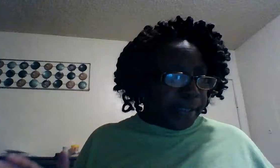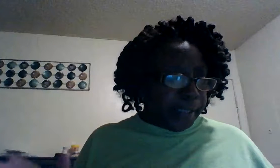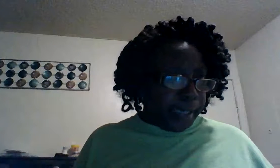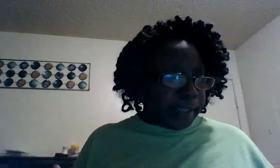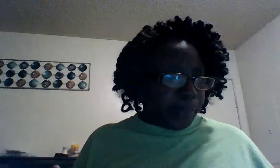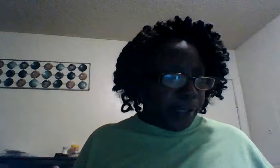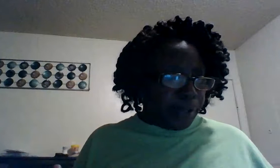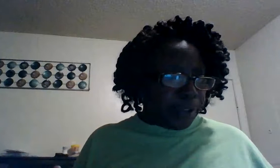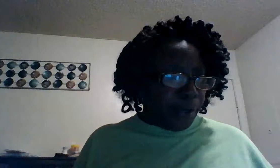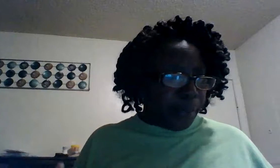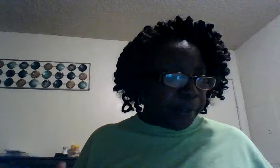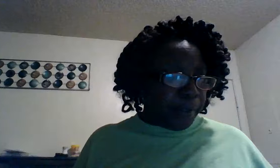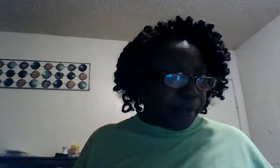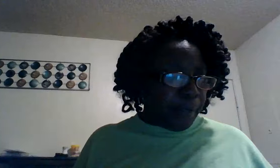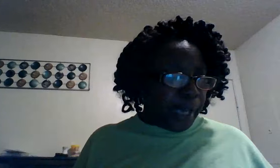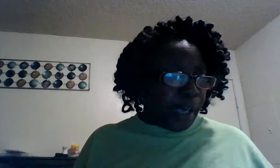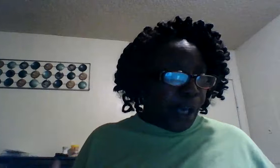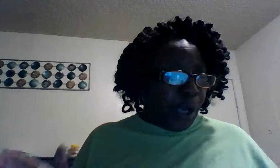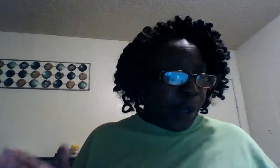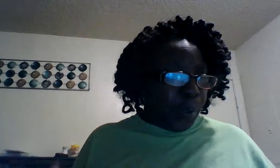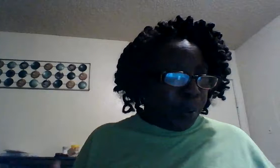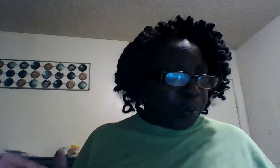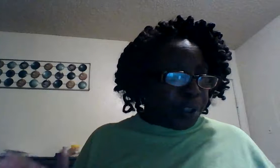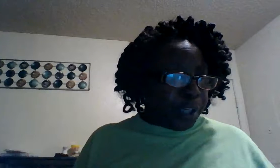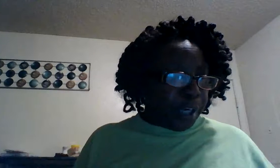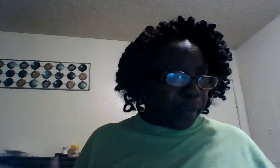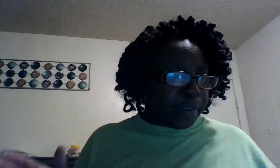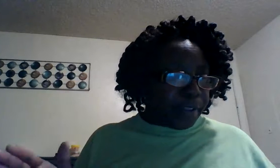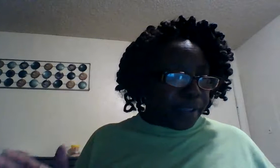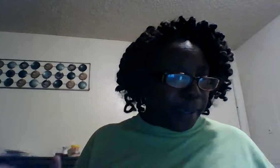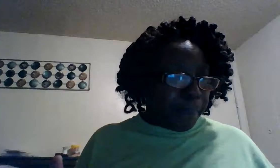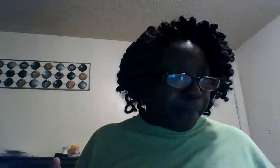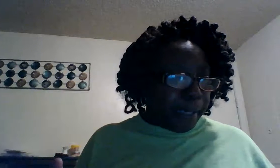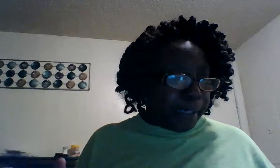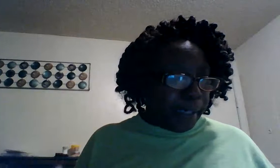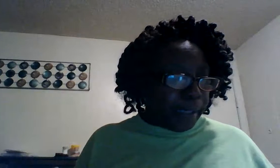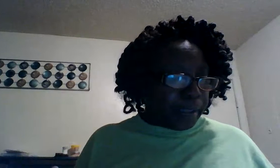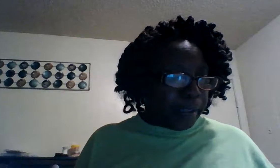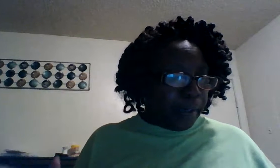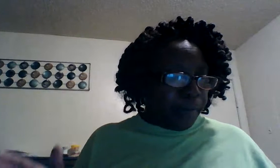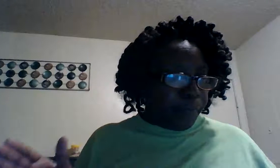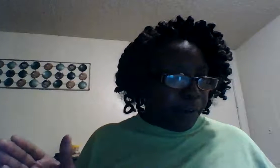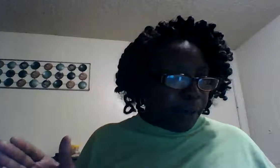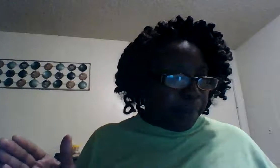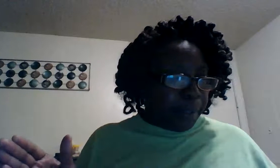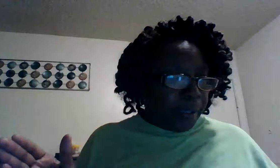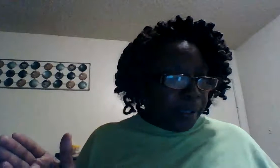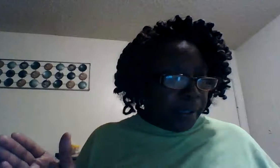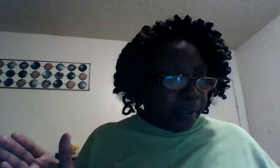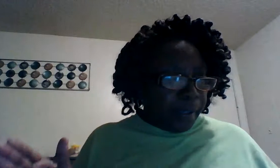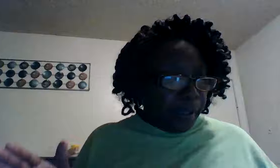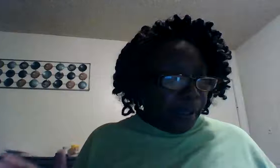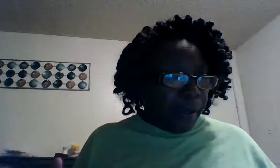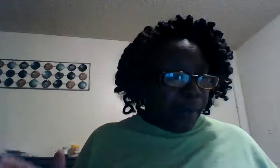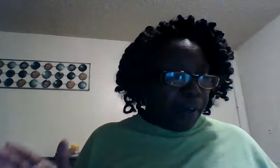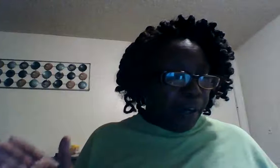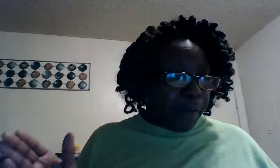this we're gonna start with 35 who shall separate us from the love of